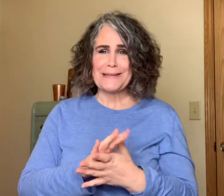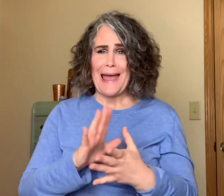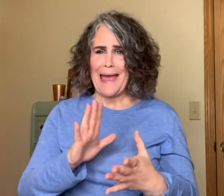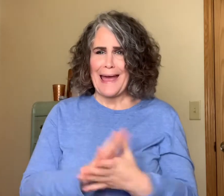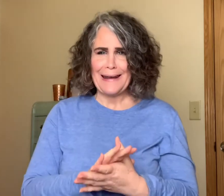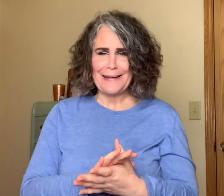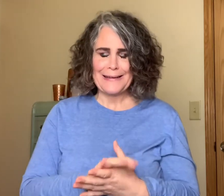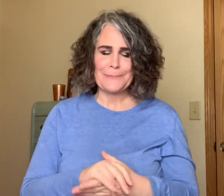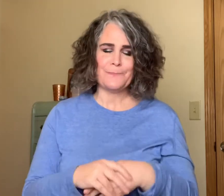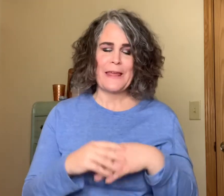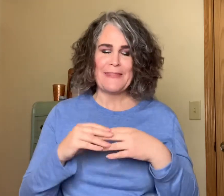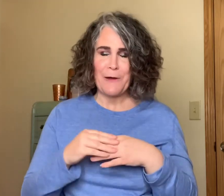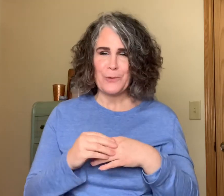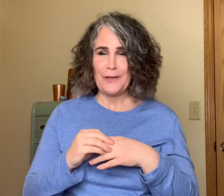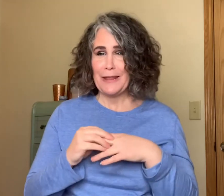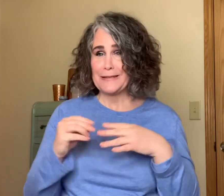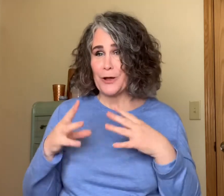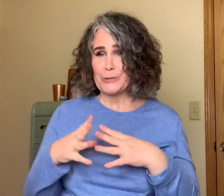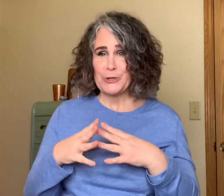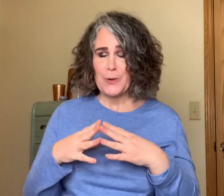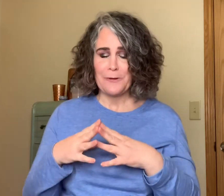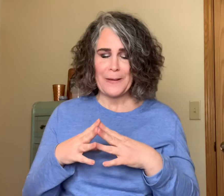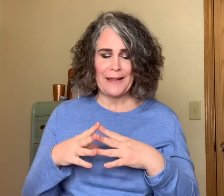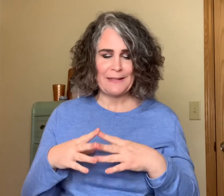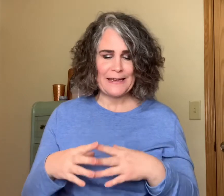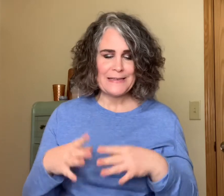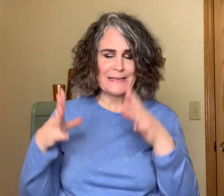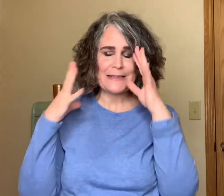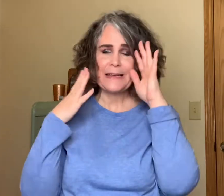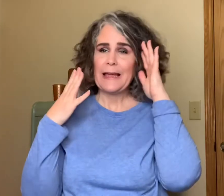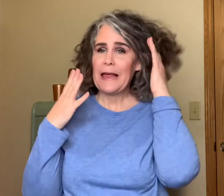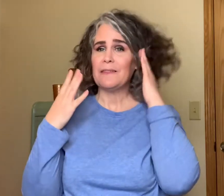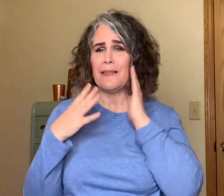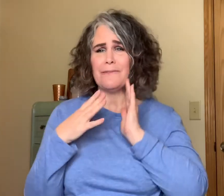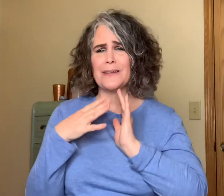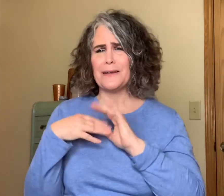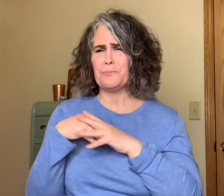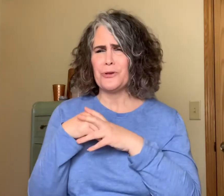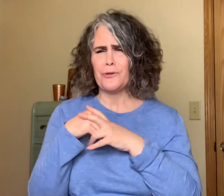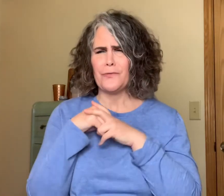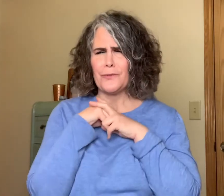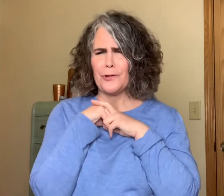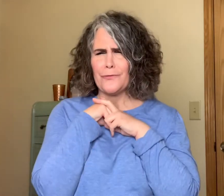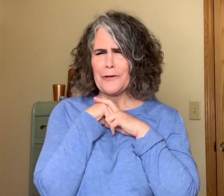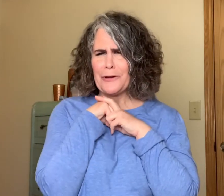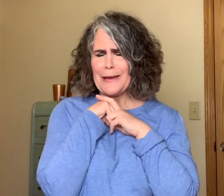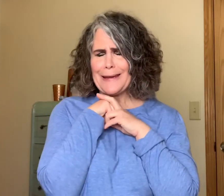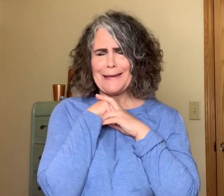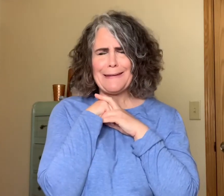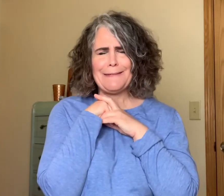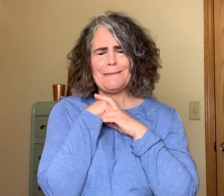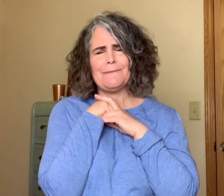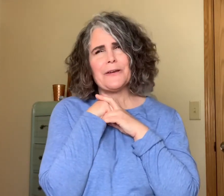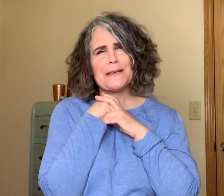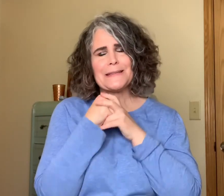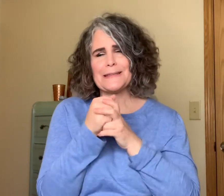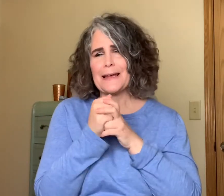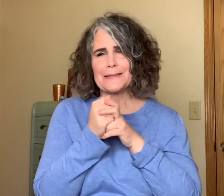Addict that was also on my list loved it beautiful very very sexy